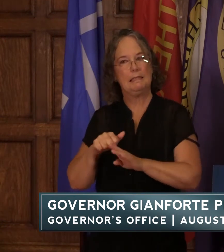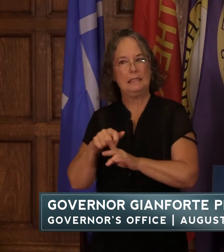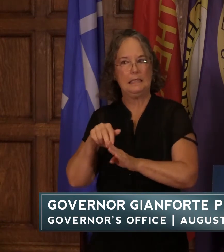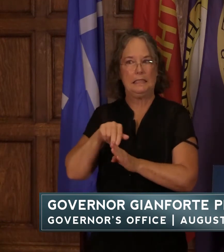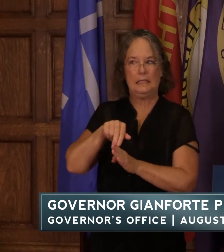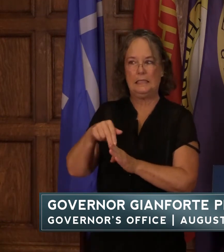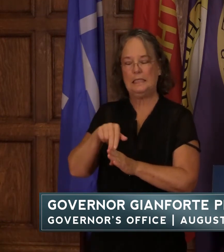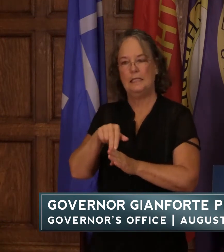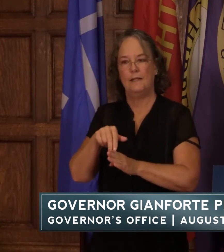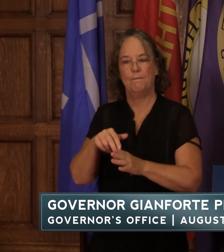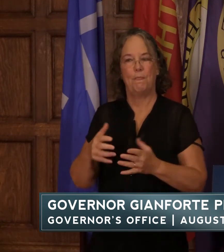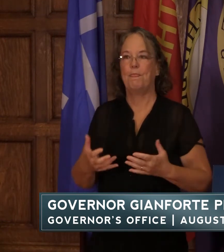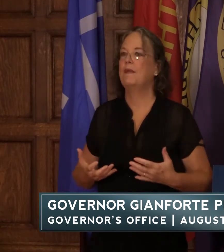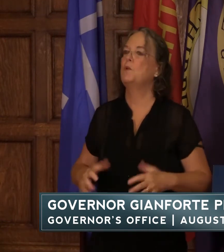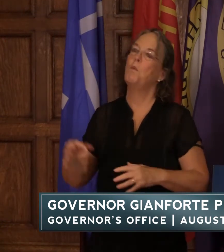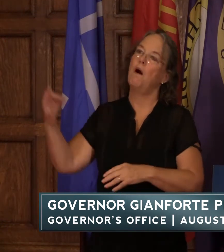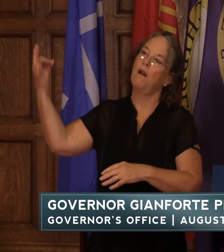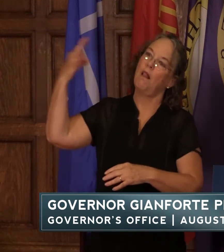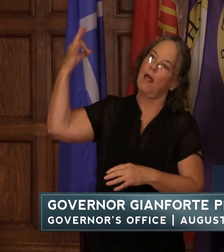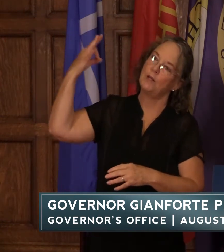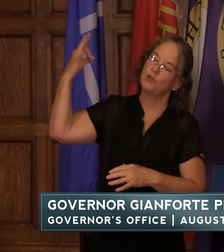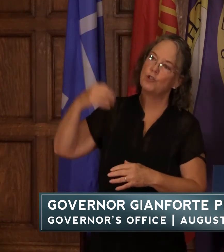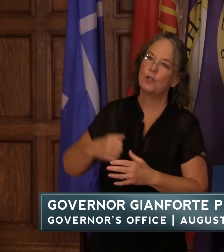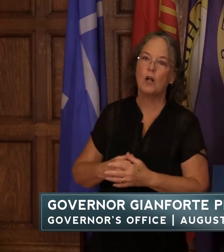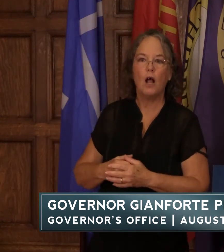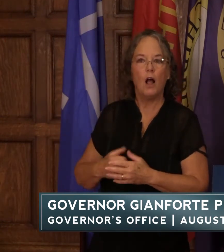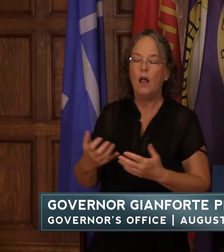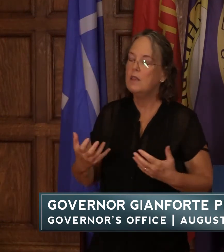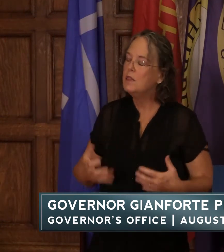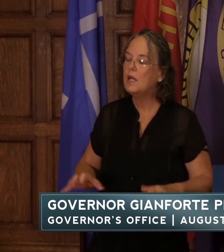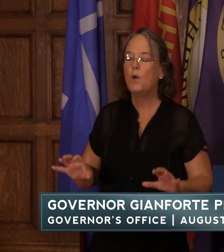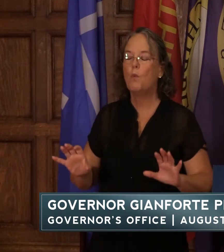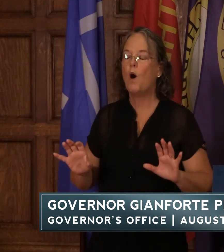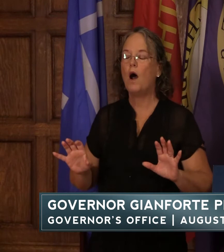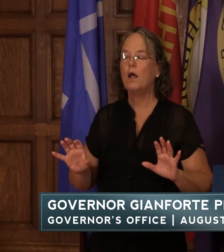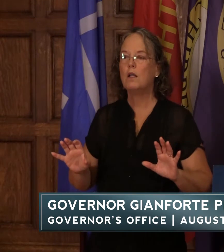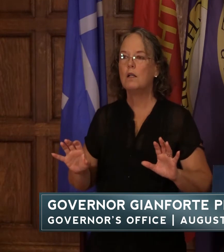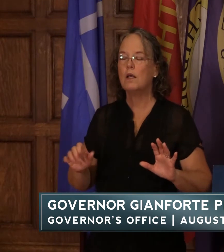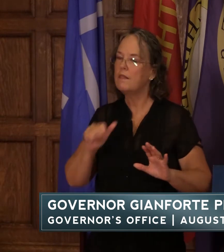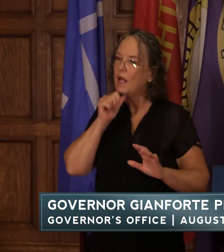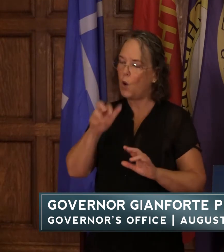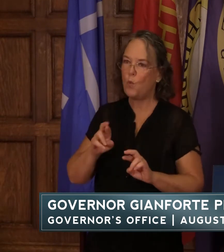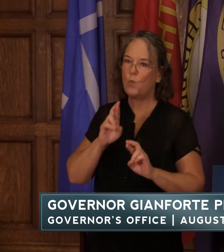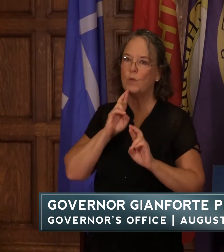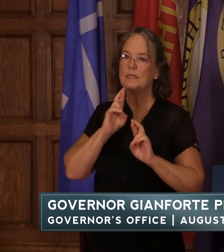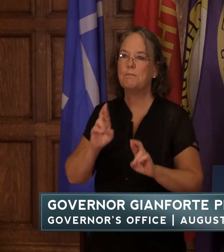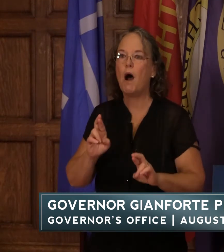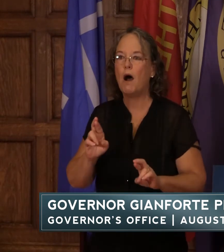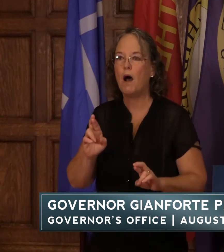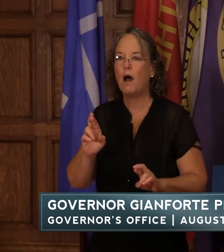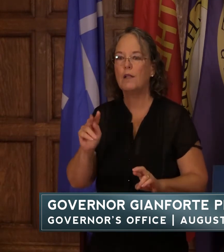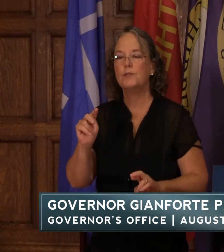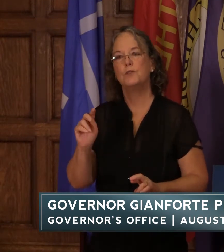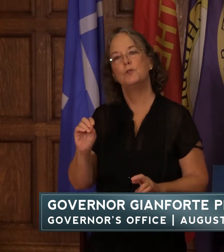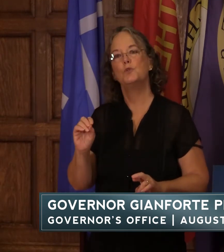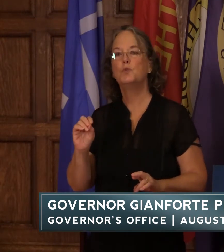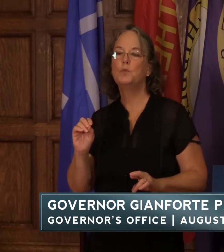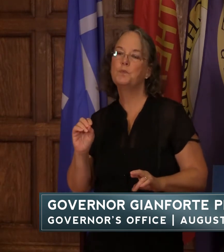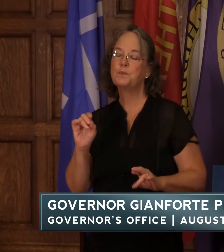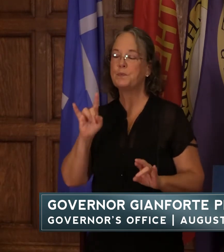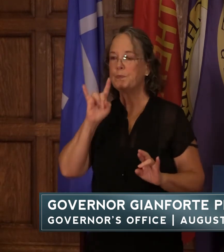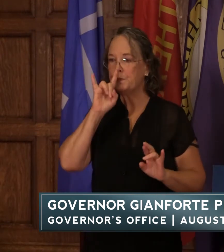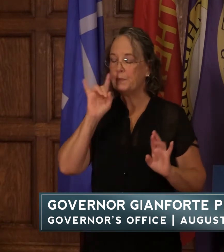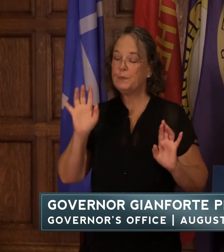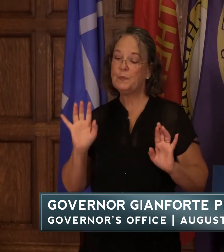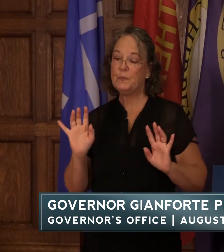the vaccine don't want a lecture they don't want they don't respond to sanctimony